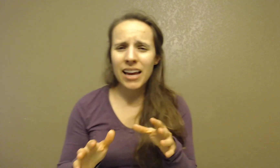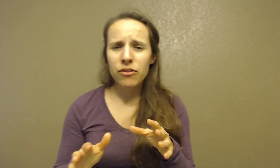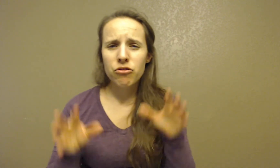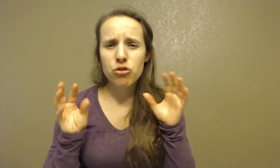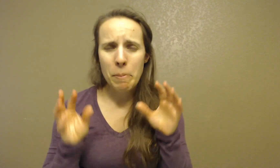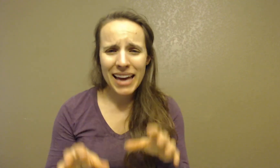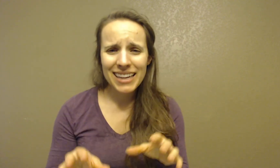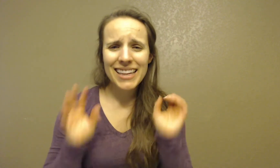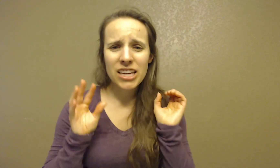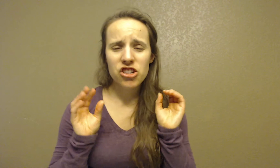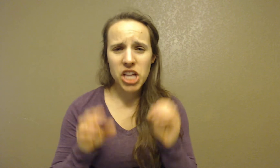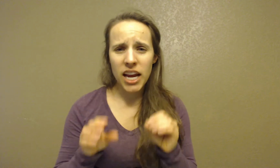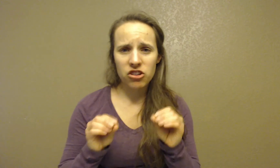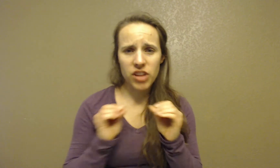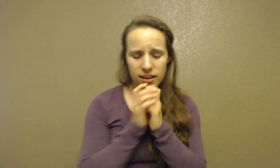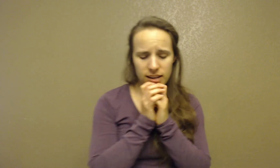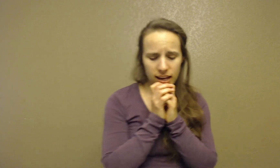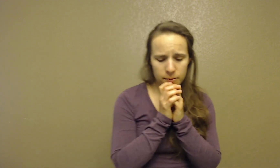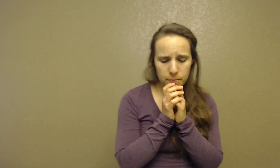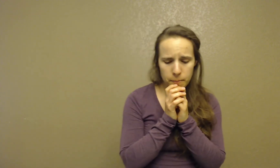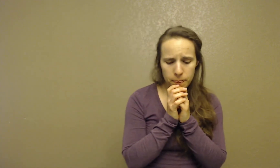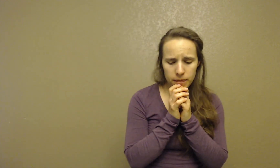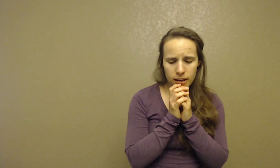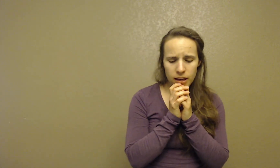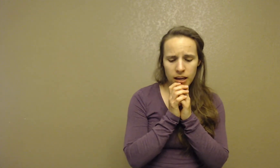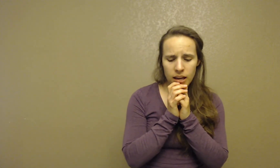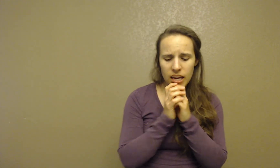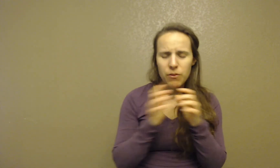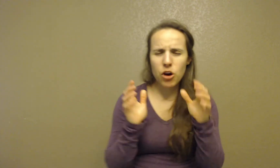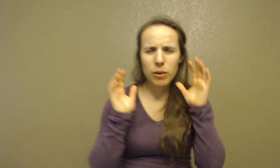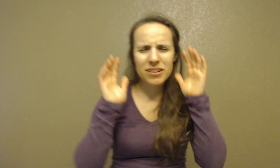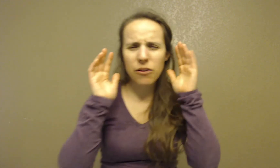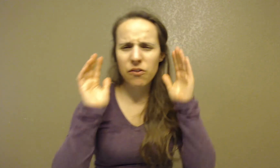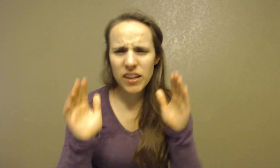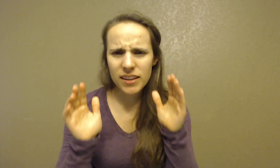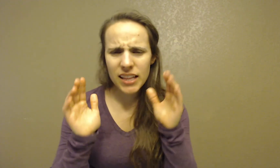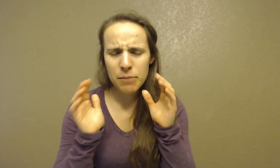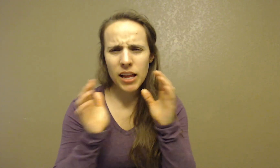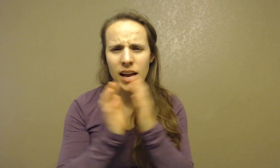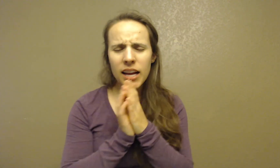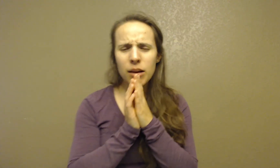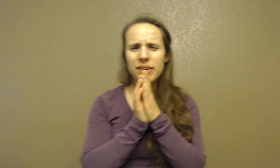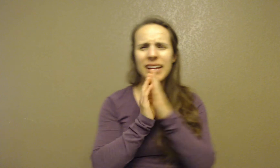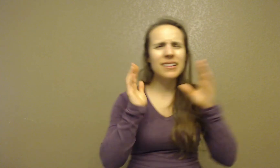life dramatically changed that day. Even though he was now physically blind, it was like